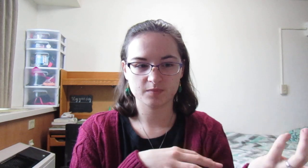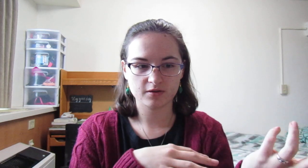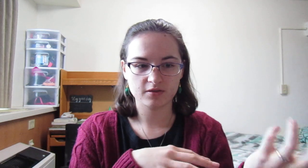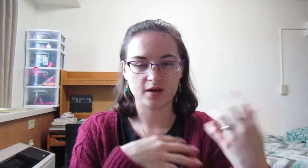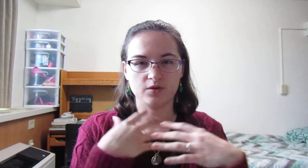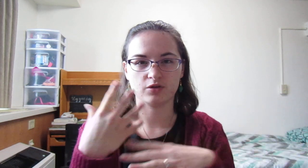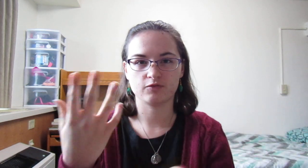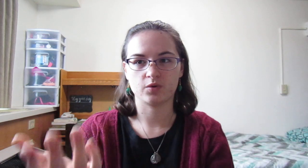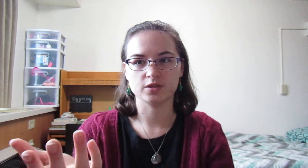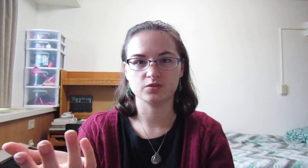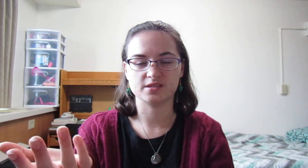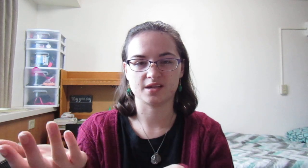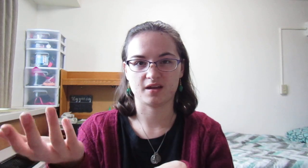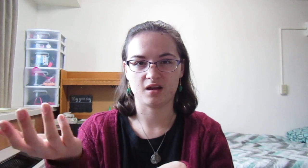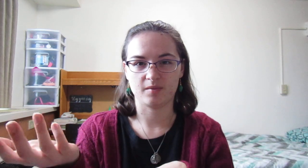birth, and we look forward to his second coming.